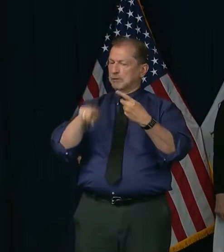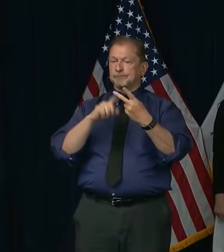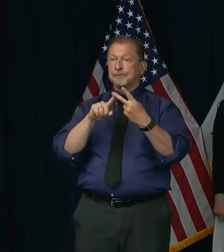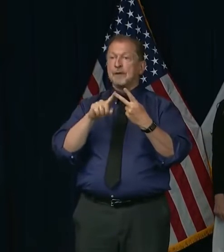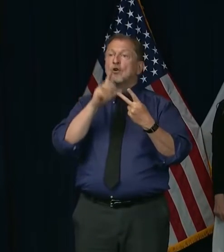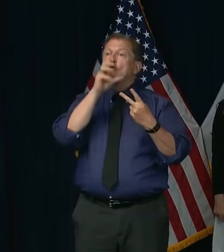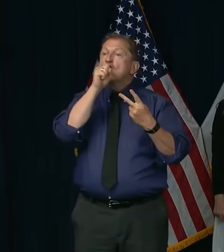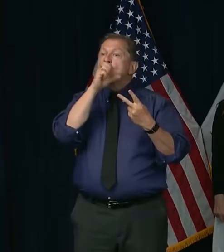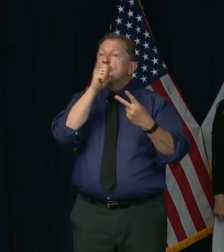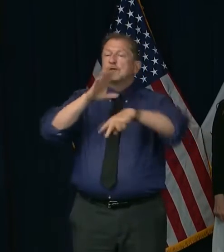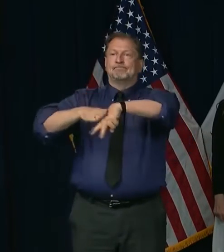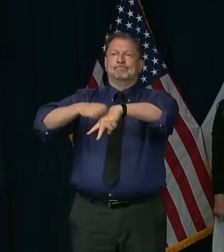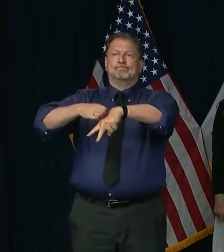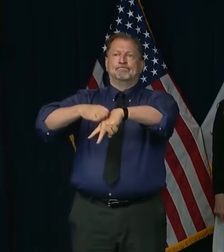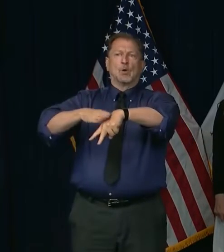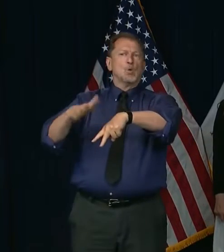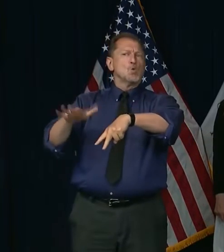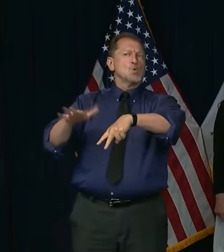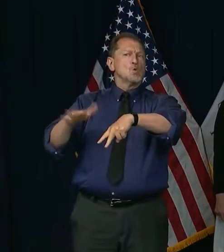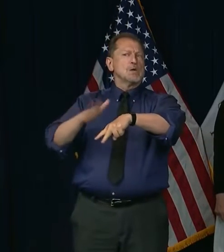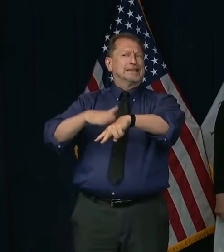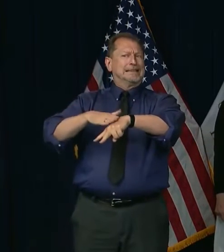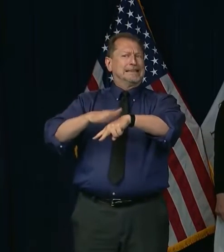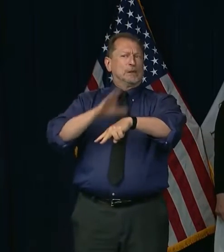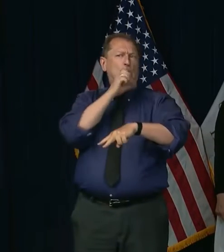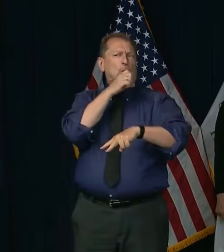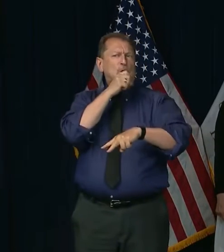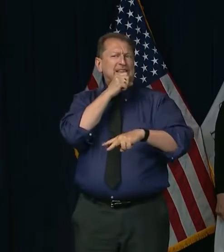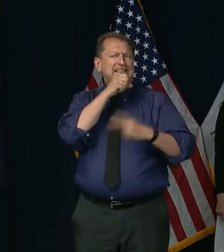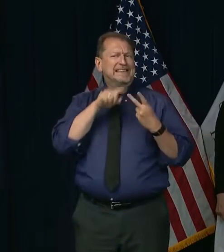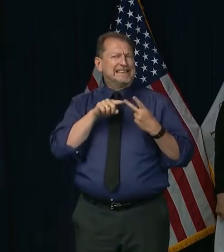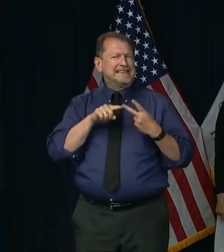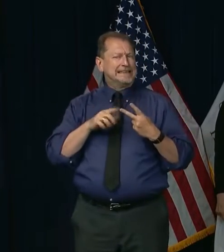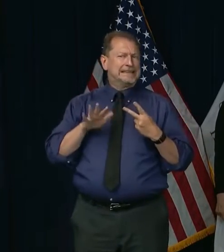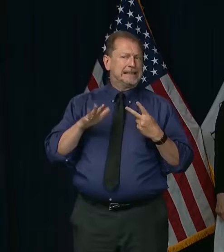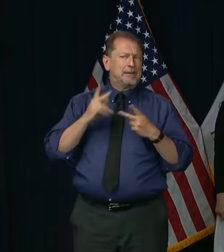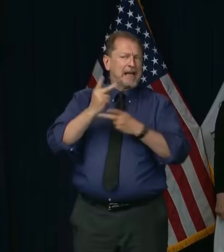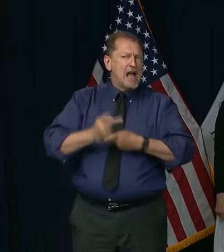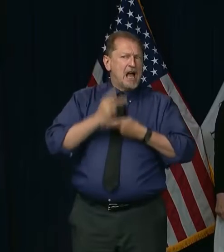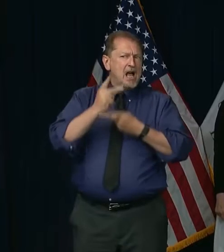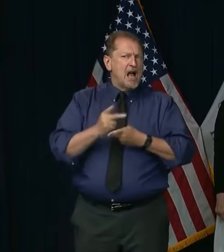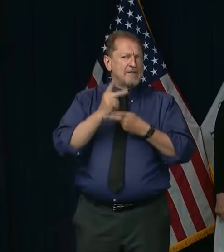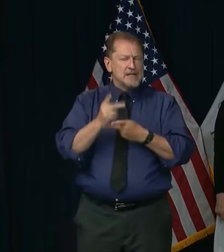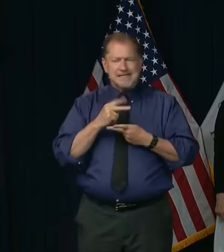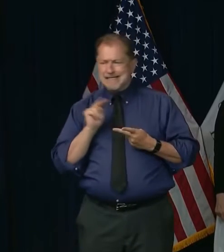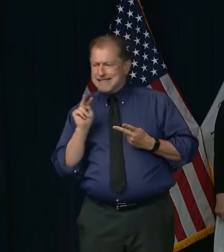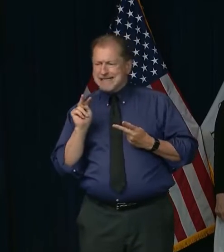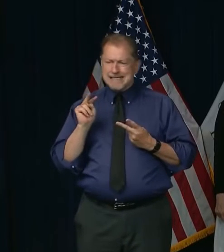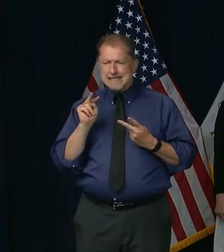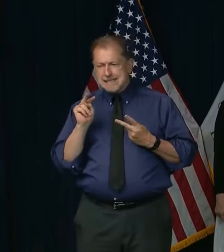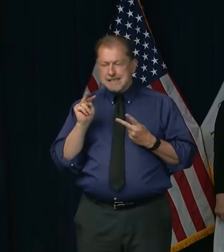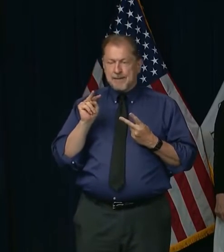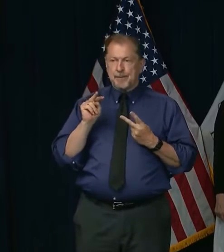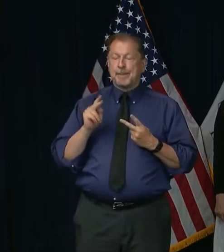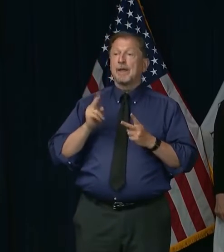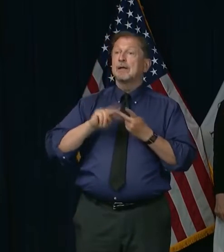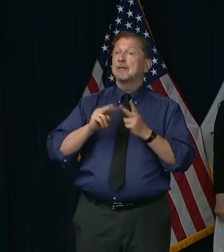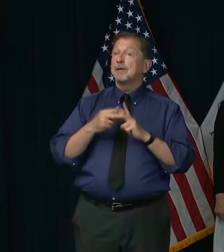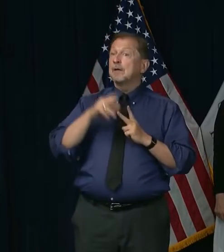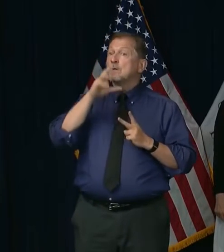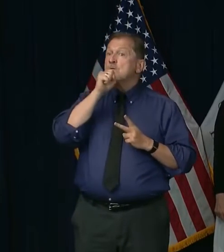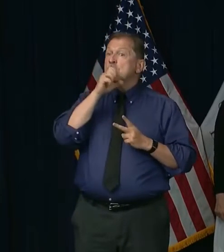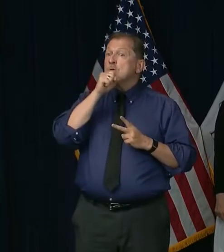that's a caution or a warning that something is going on. And our goal is that with that caution,